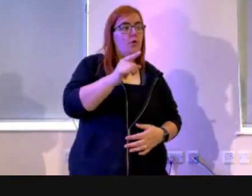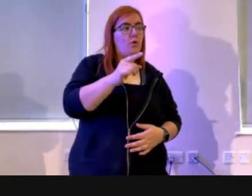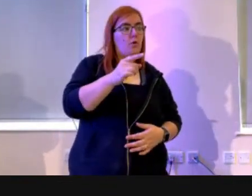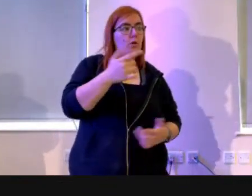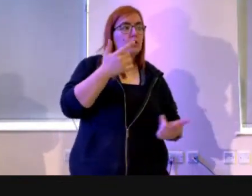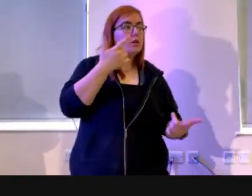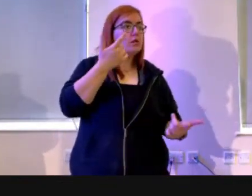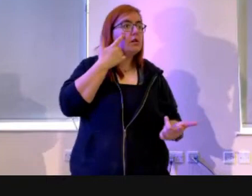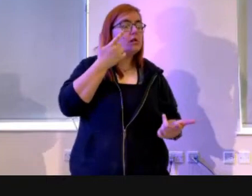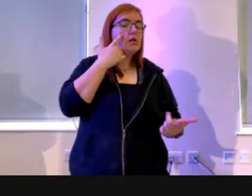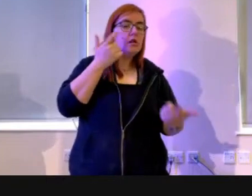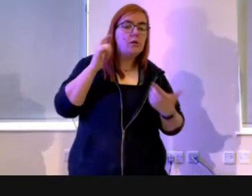up.